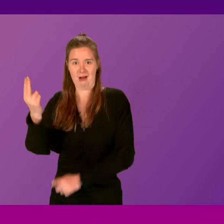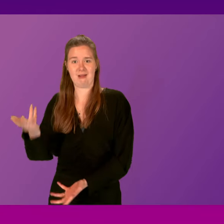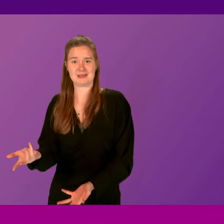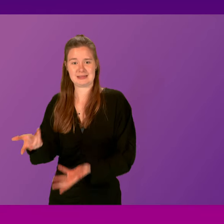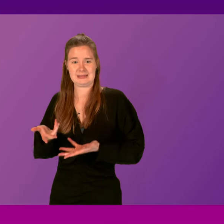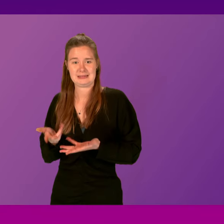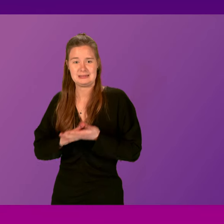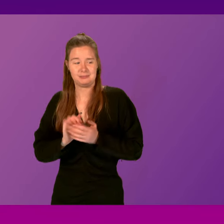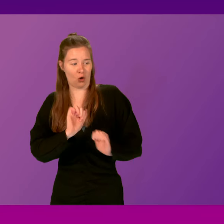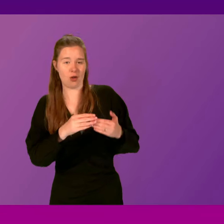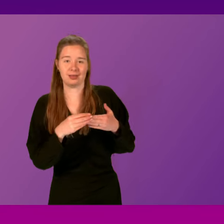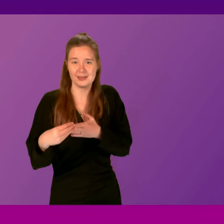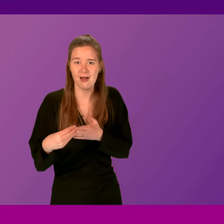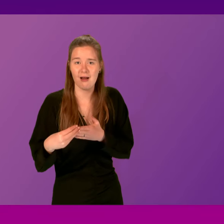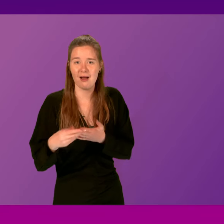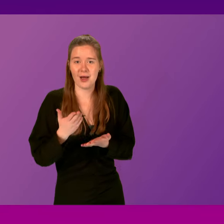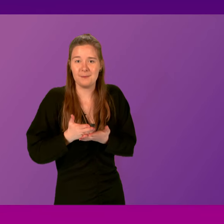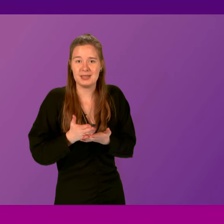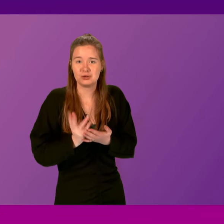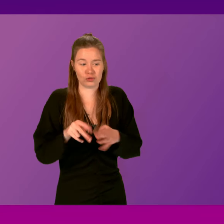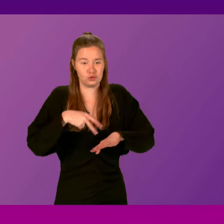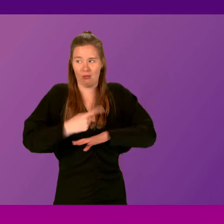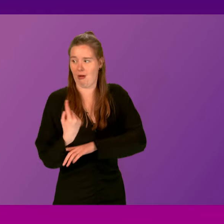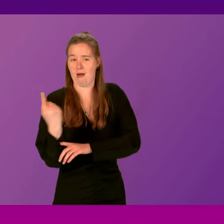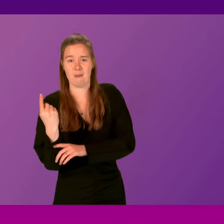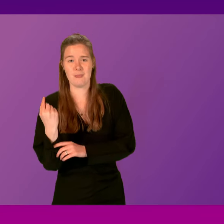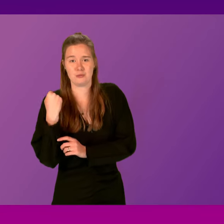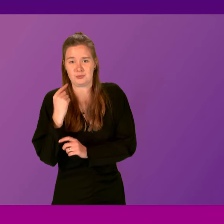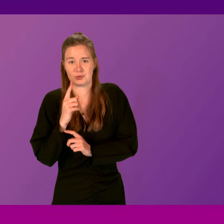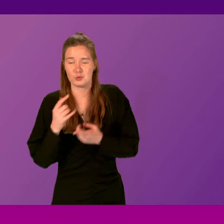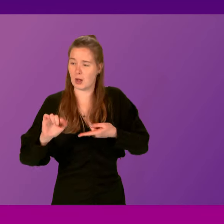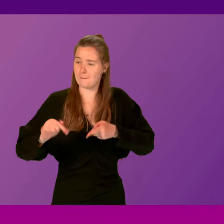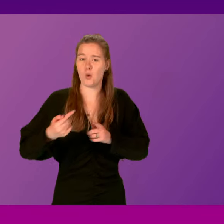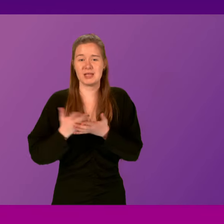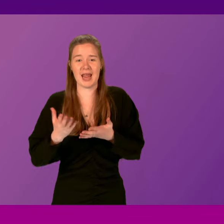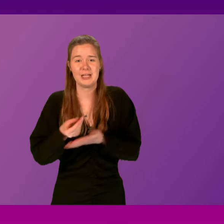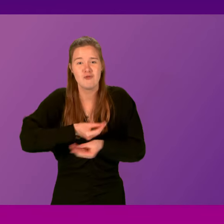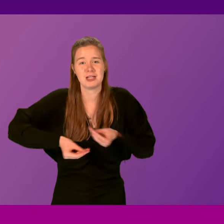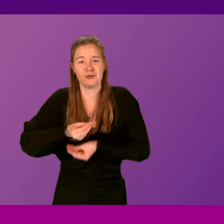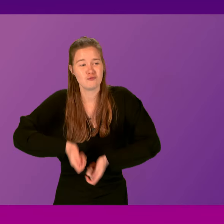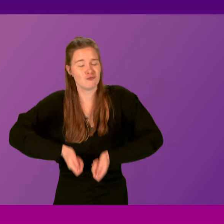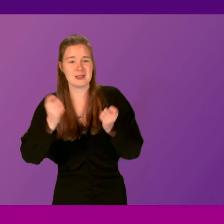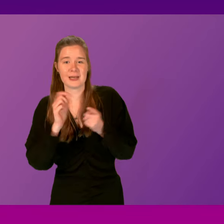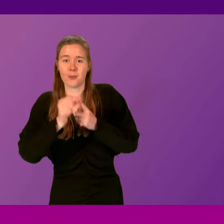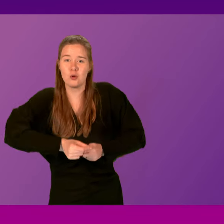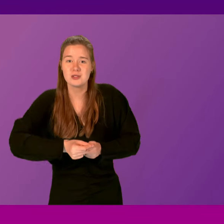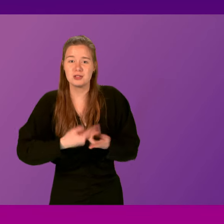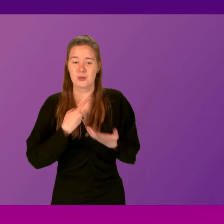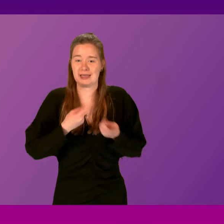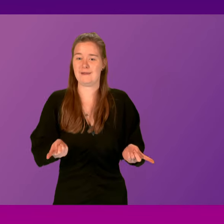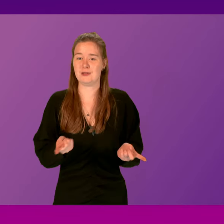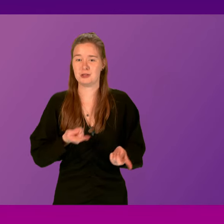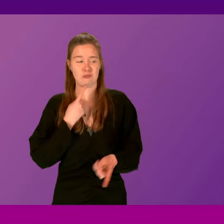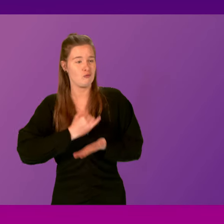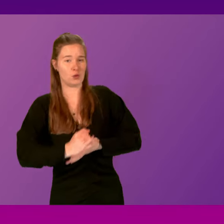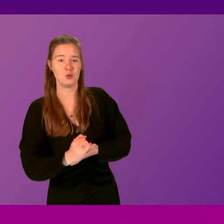while her leader has literally just stood up minutes ago opposing any revenue-raising proposals that we bring forward. So